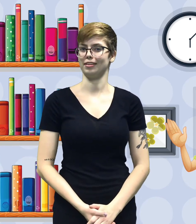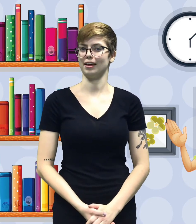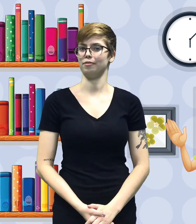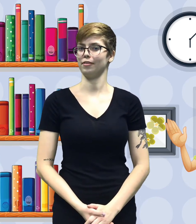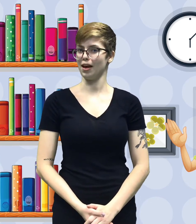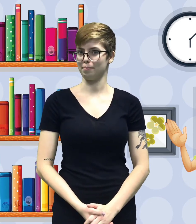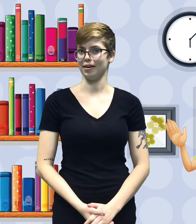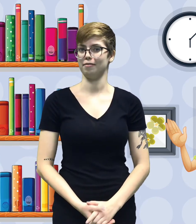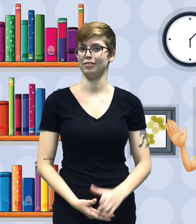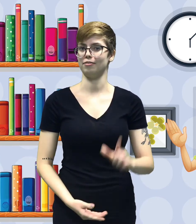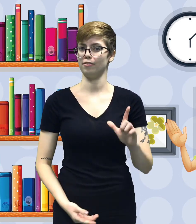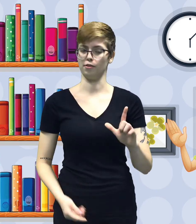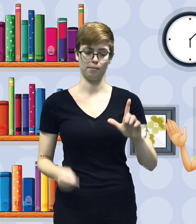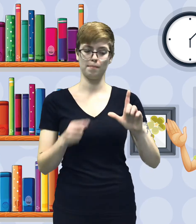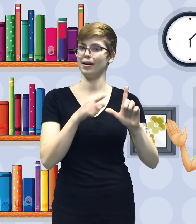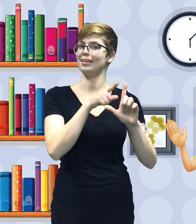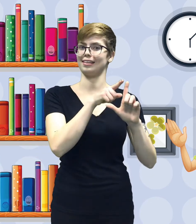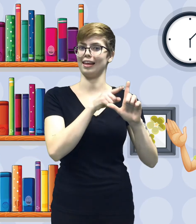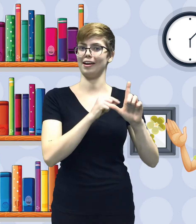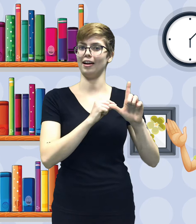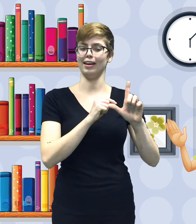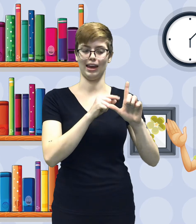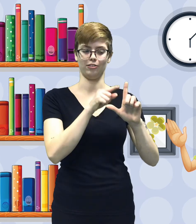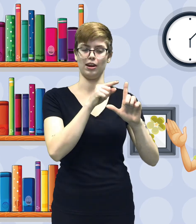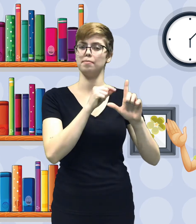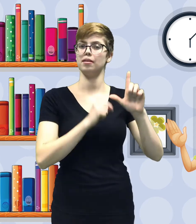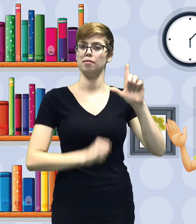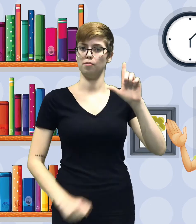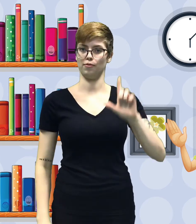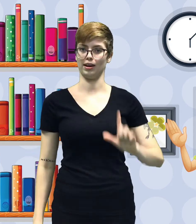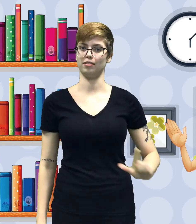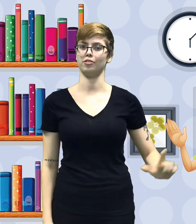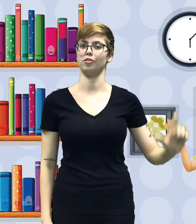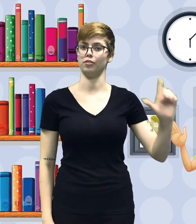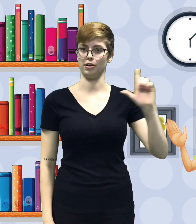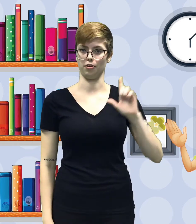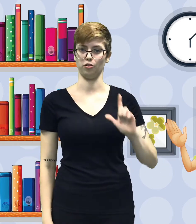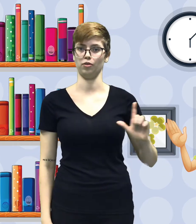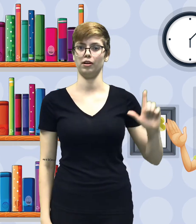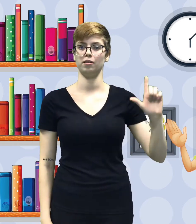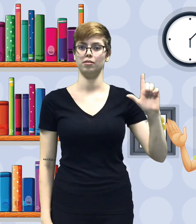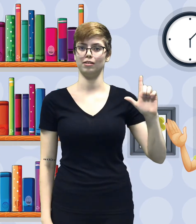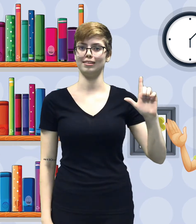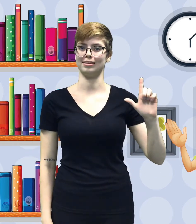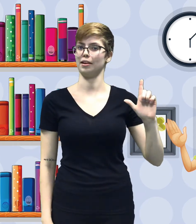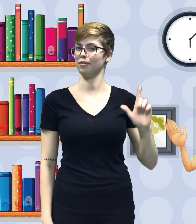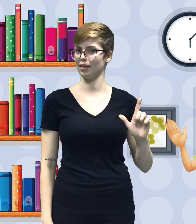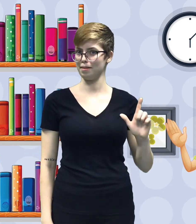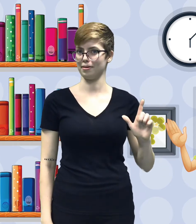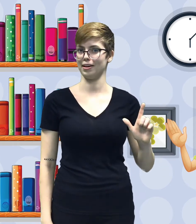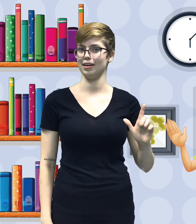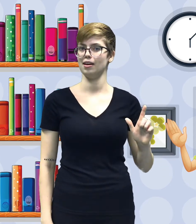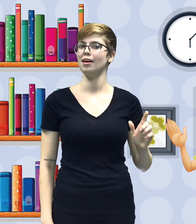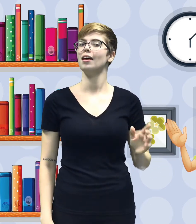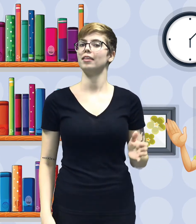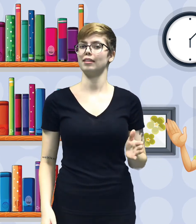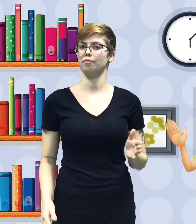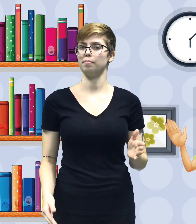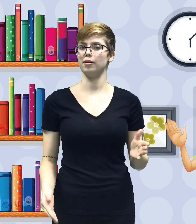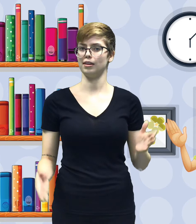the sign for library, which if you remember is the letter L handshape moving in a circle near your shoulder. So that's the sign for library. The sign for person